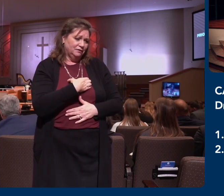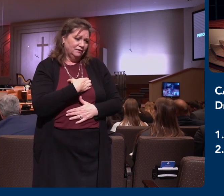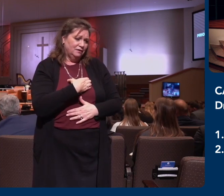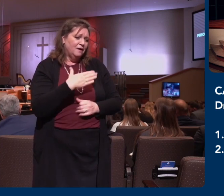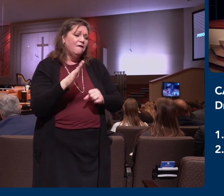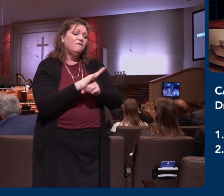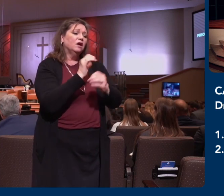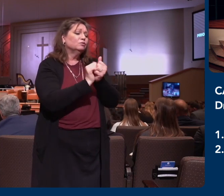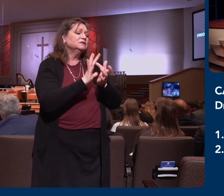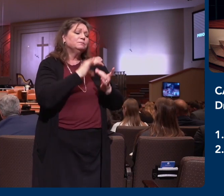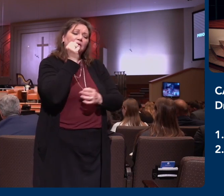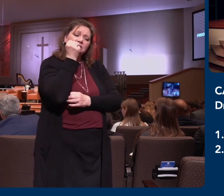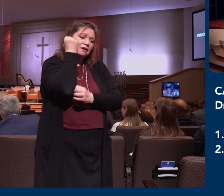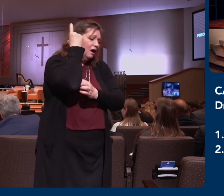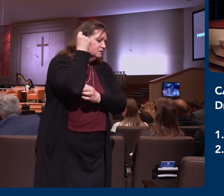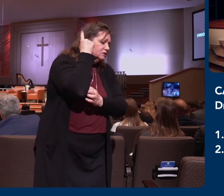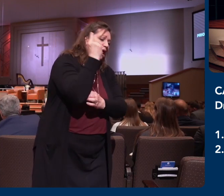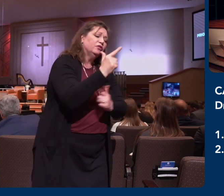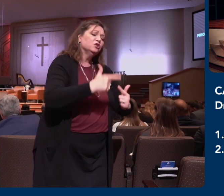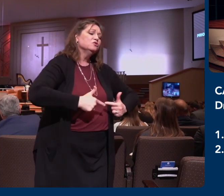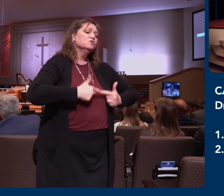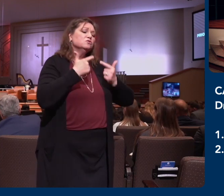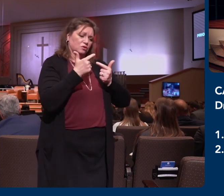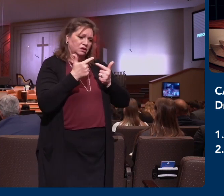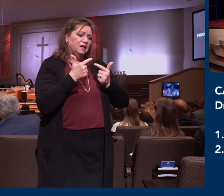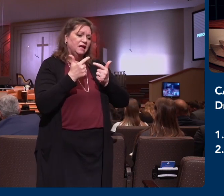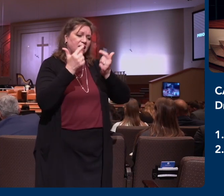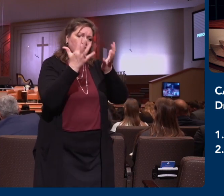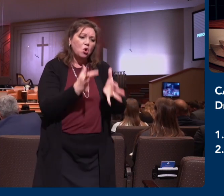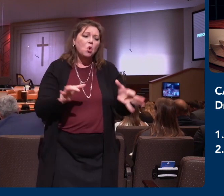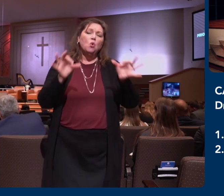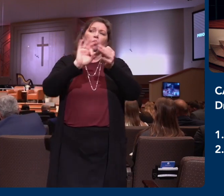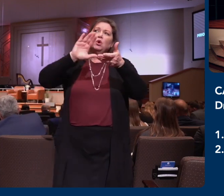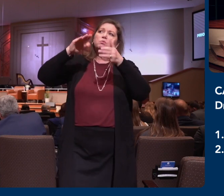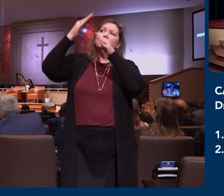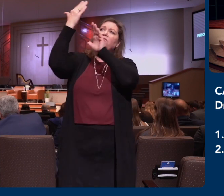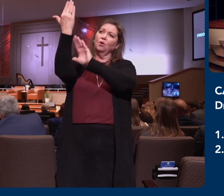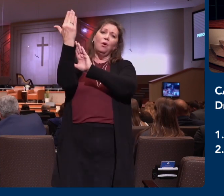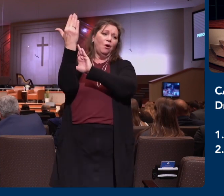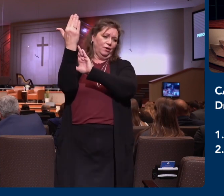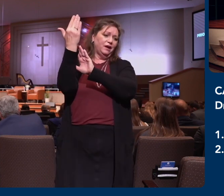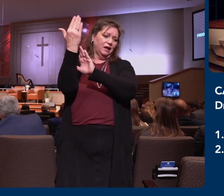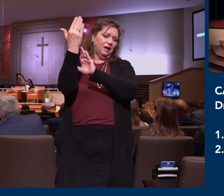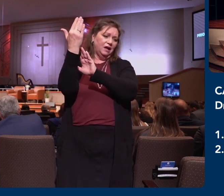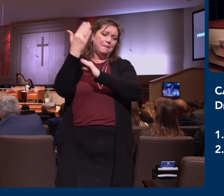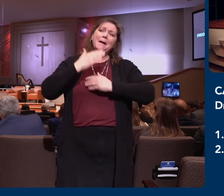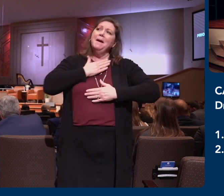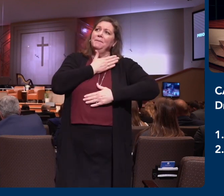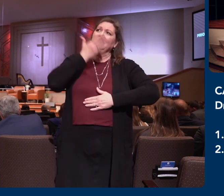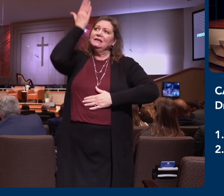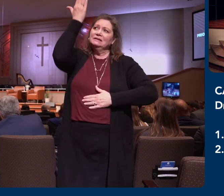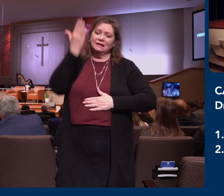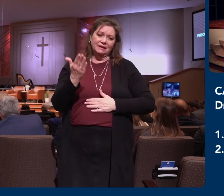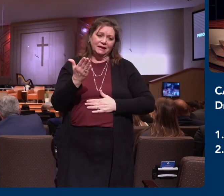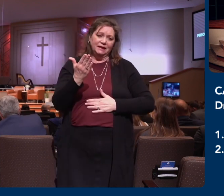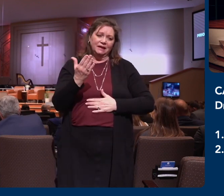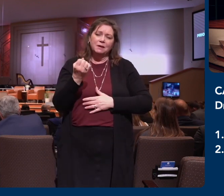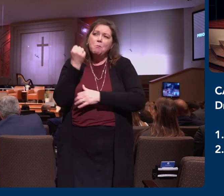walk worthy of the Lord unto all pleasing, being fruitful in every good work and increasing in the knowledge of God. Strengthened with all might,